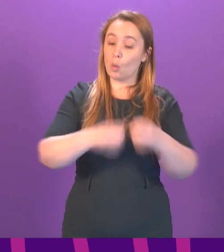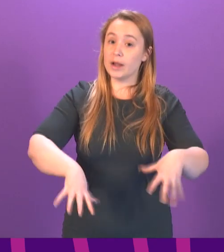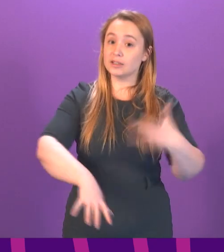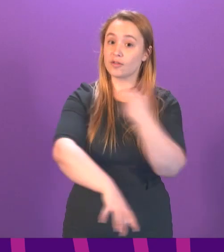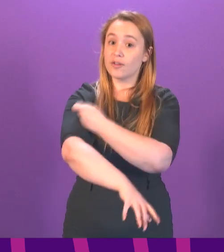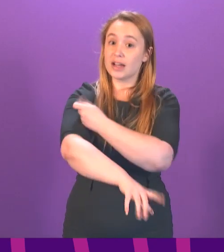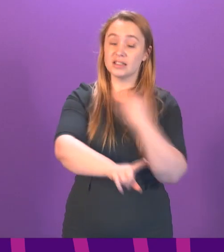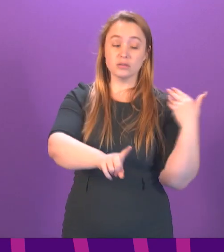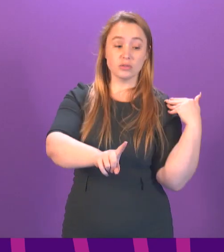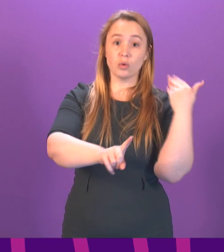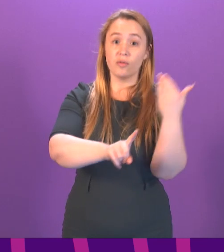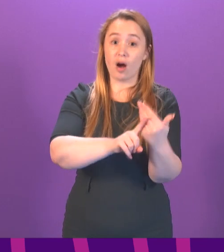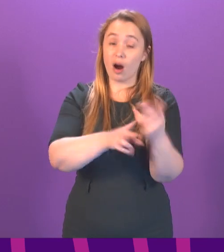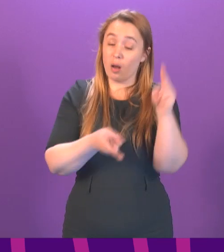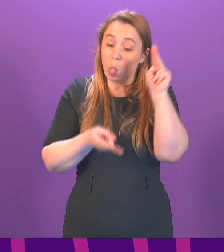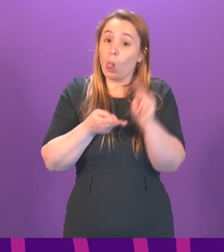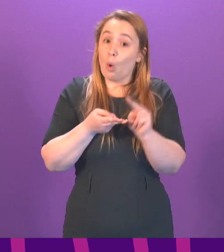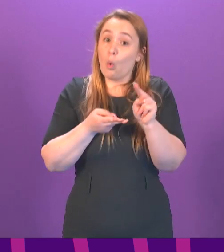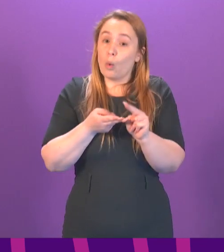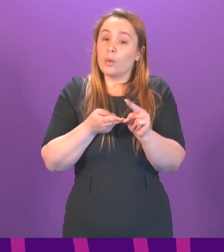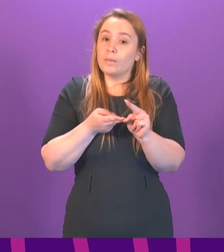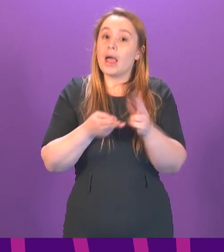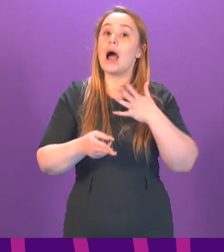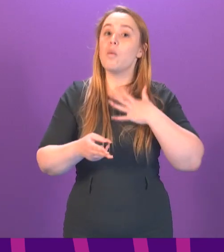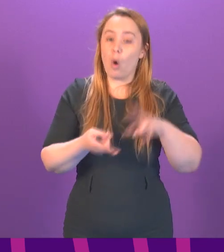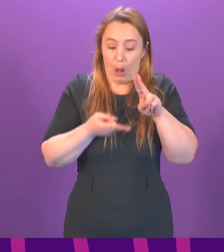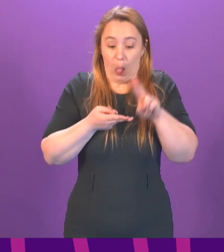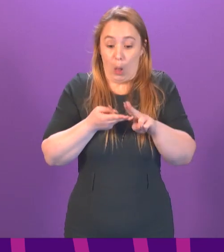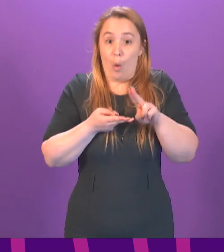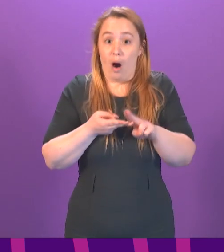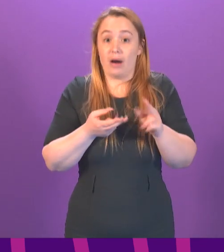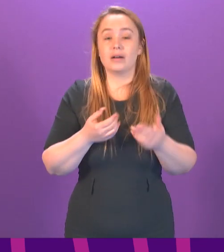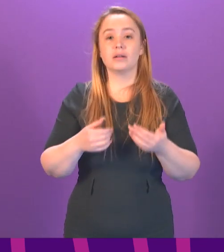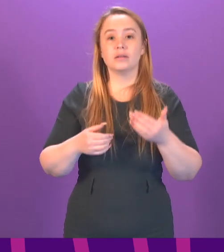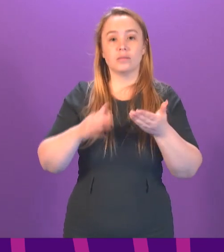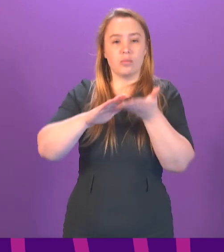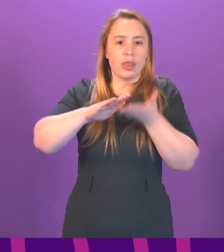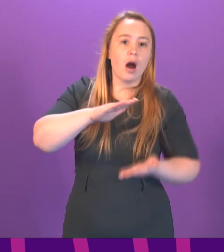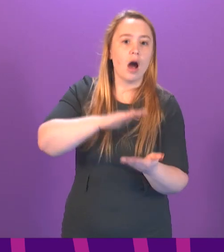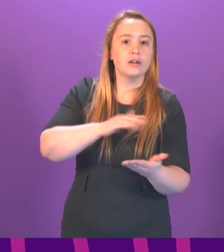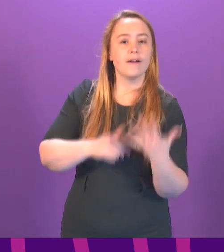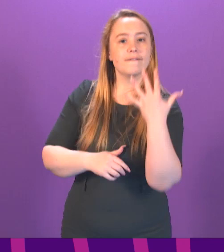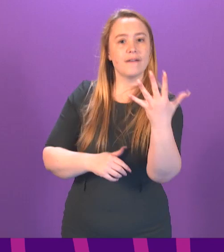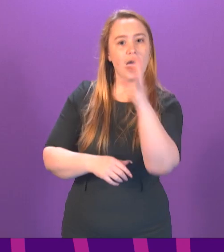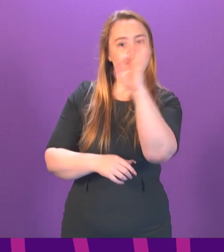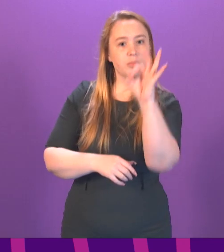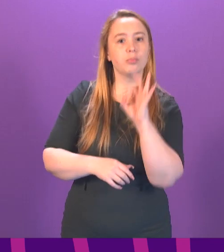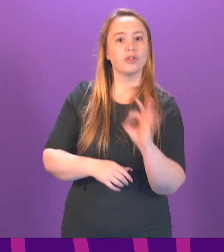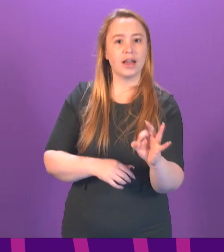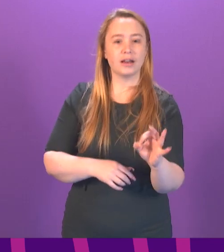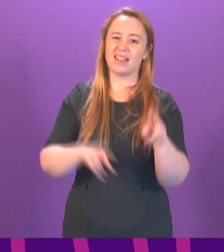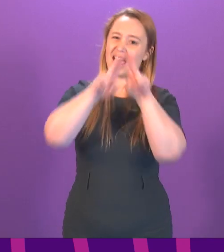vaccine so far are very low and we want to get them lower still. They are well below the five percents of